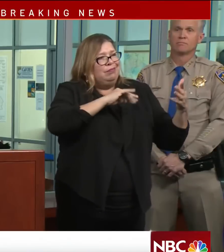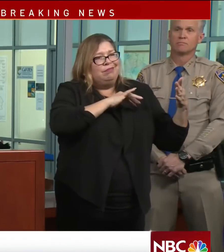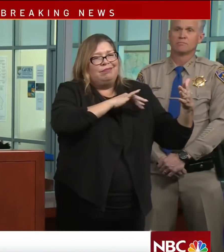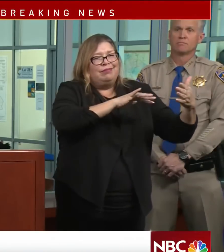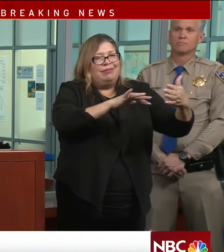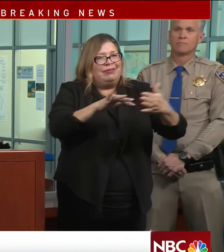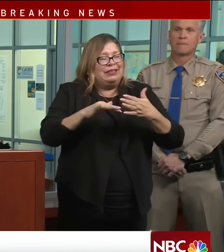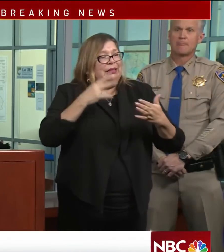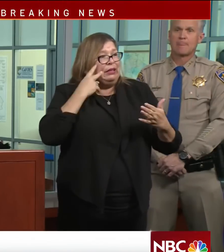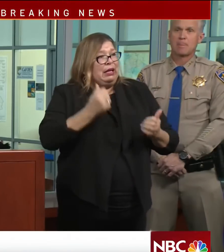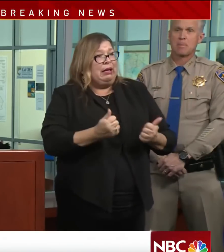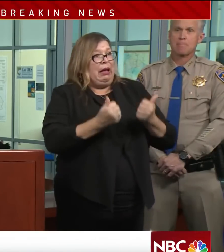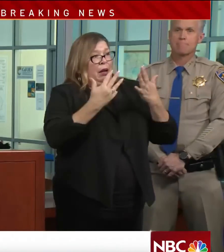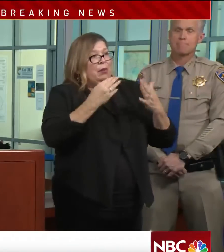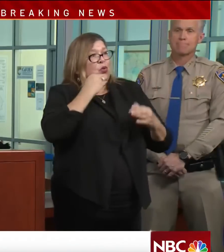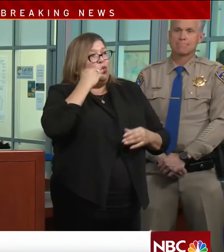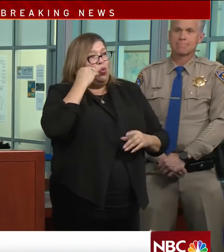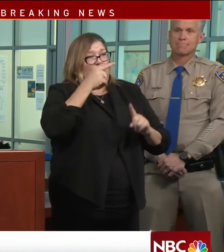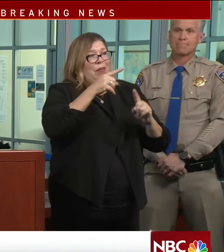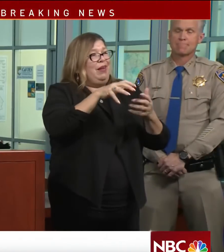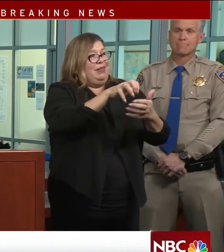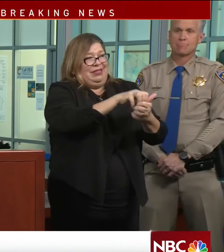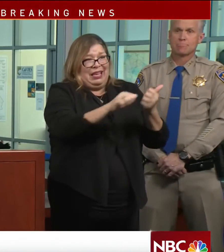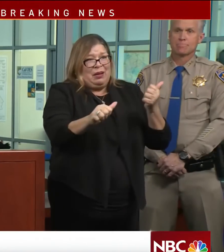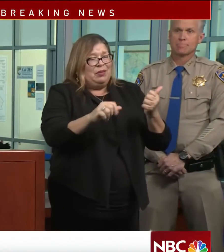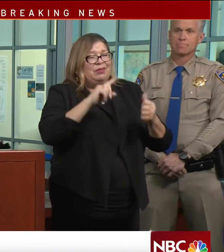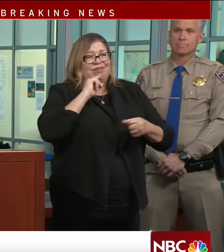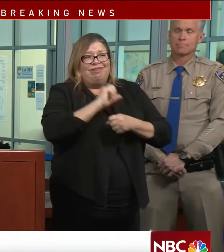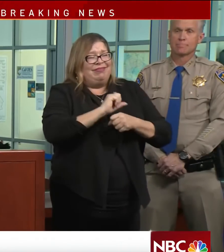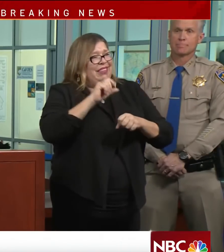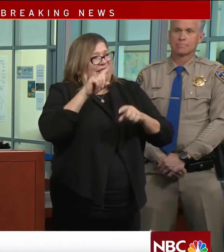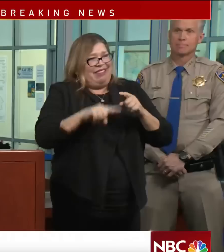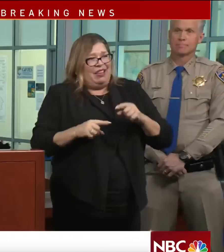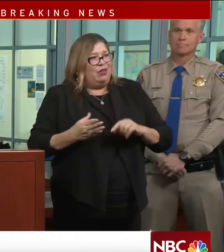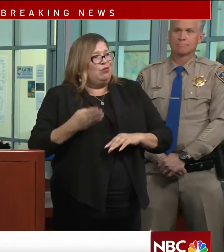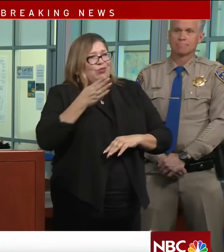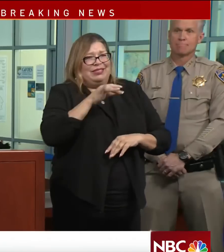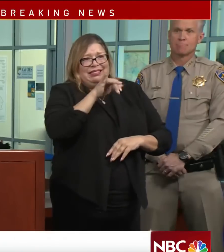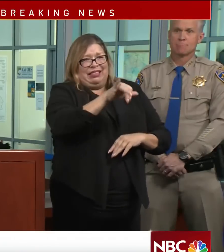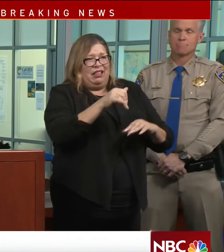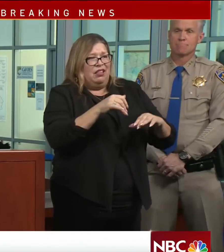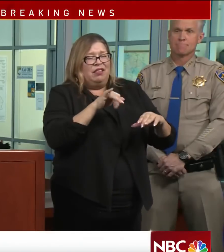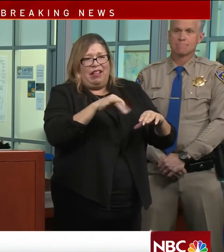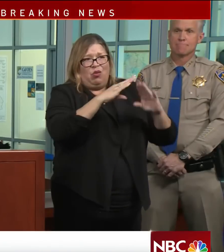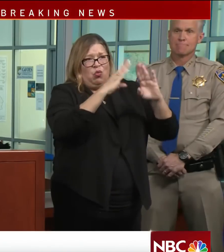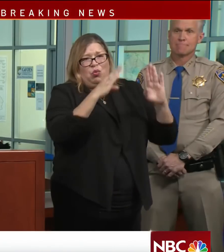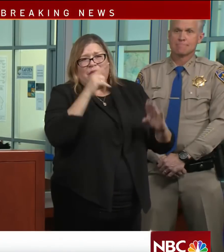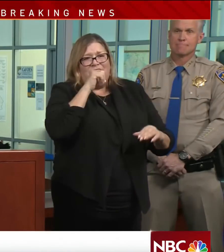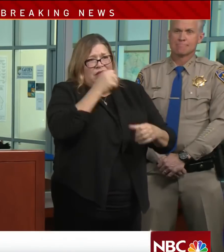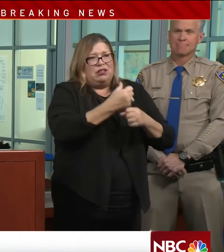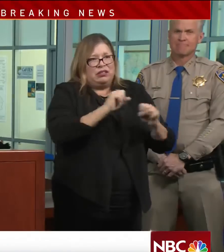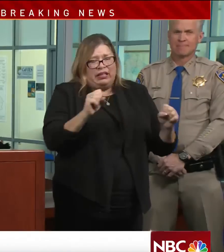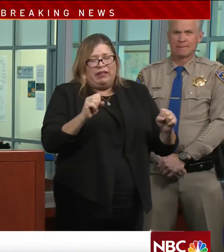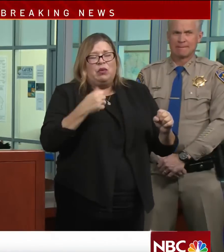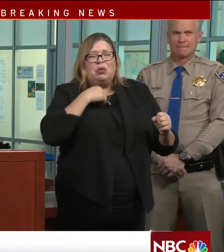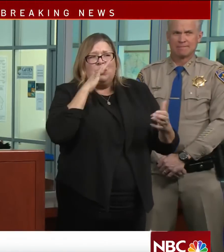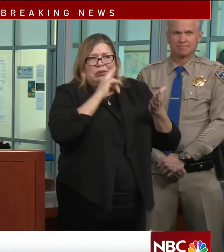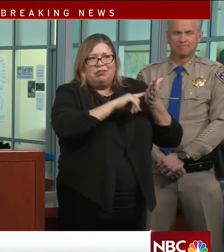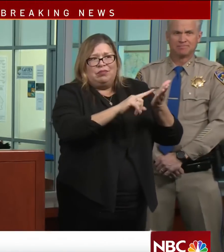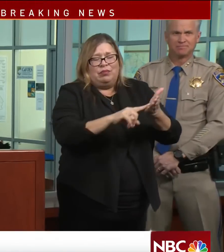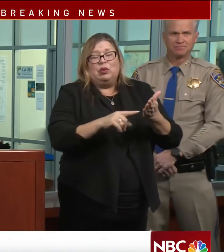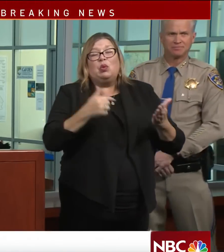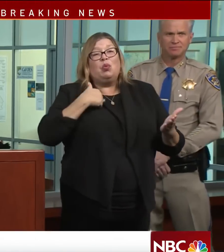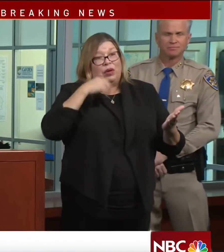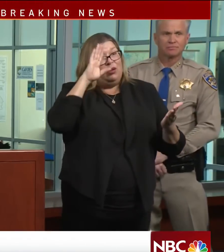damaged enough that people cannot go back in and reside in those homes. And, you know, we know that there have been